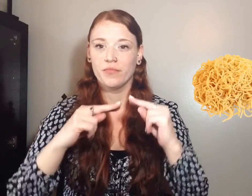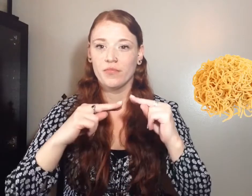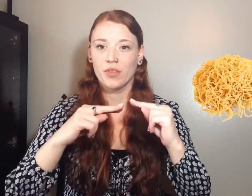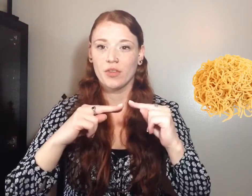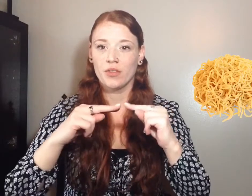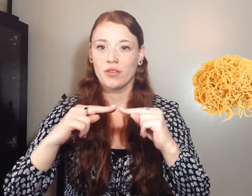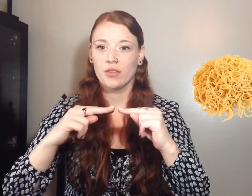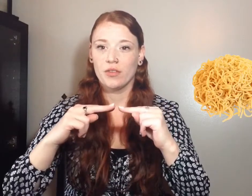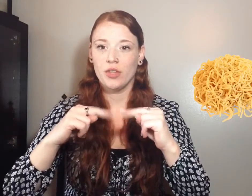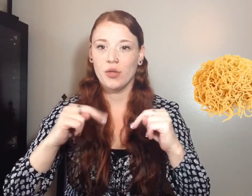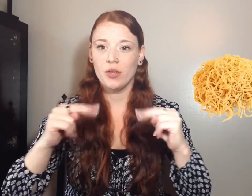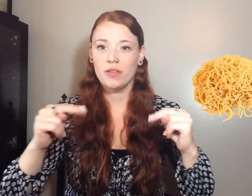Noodles.